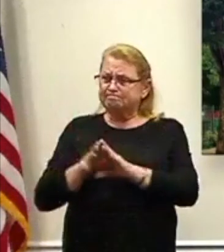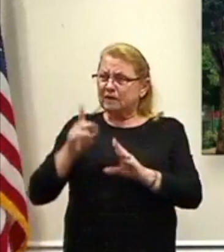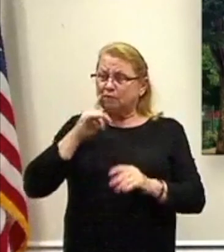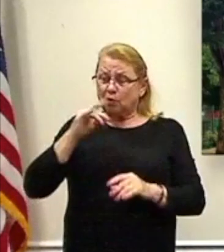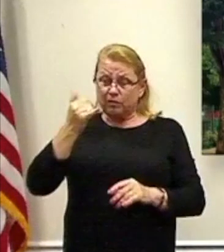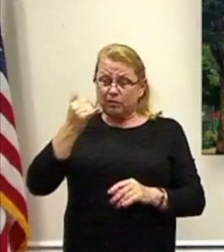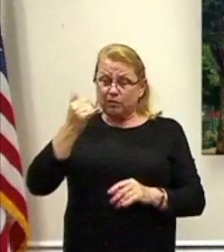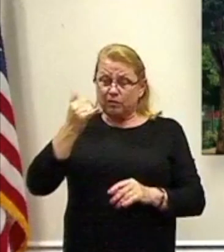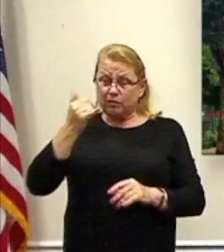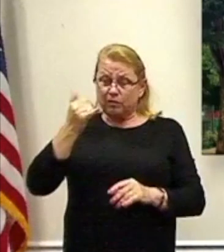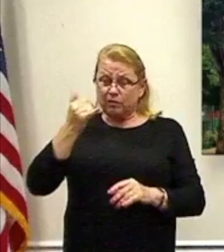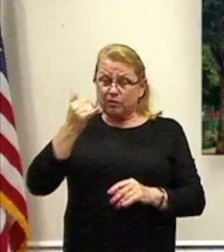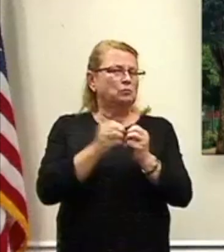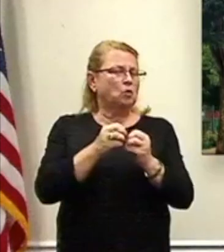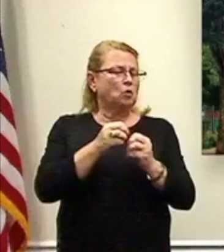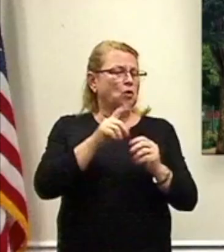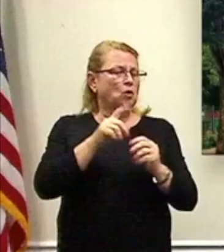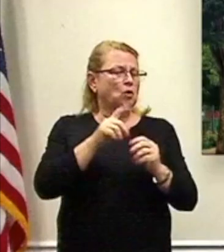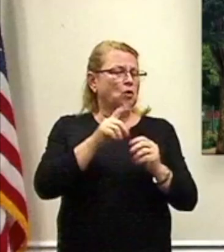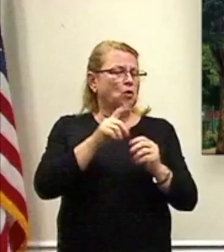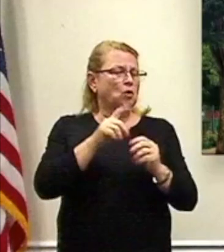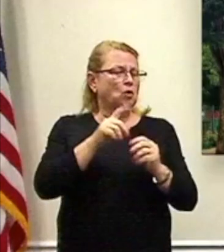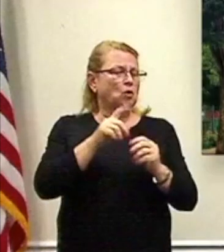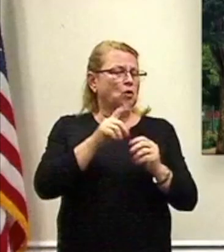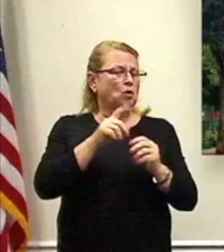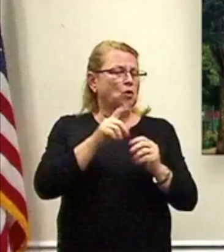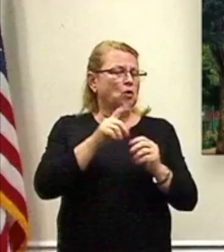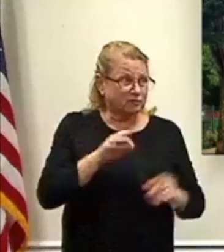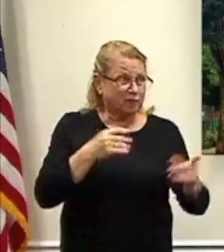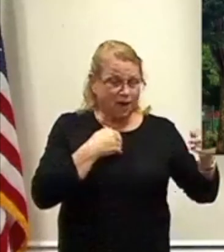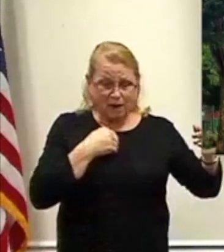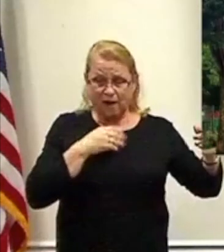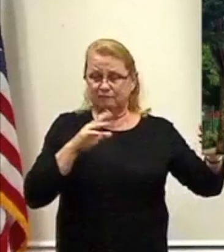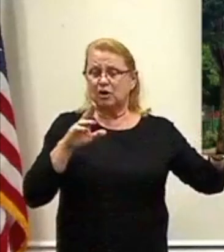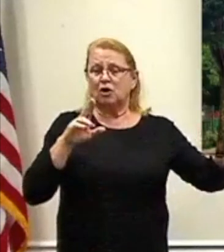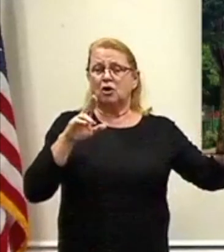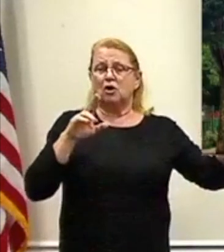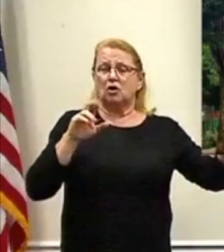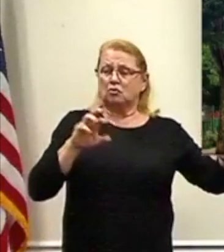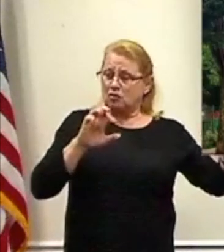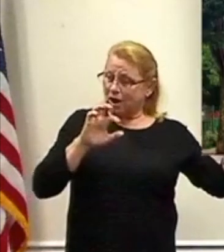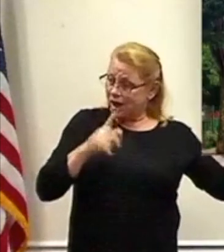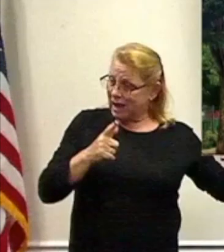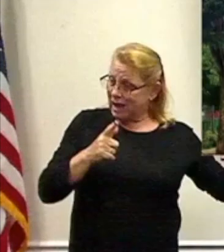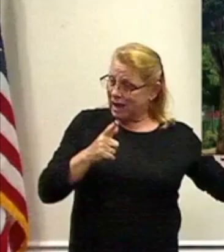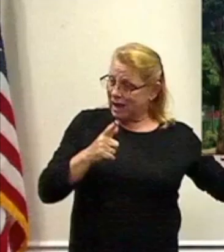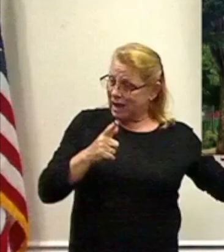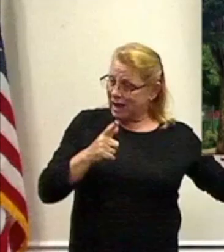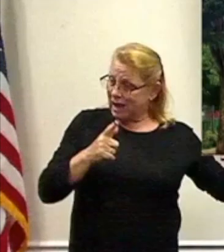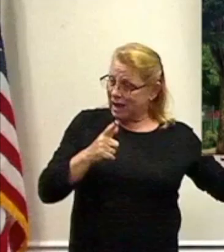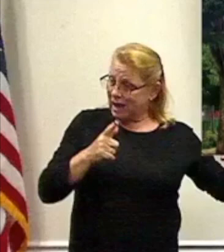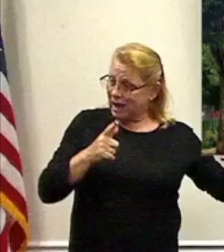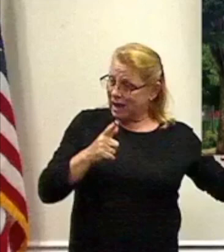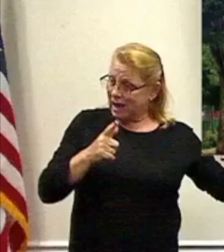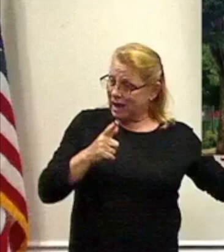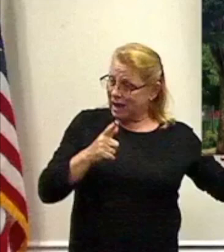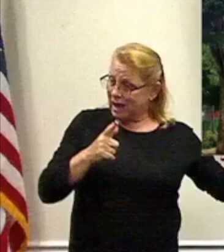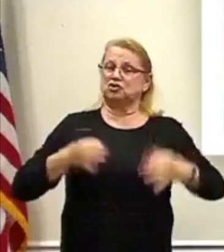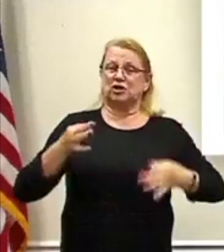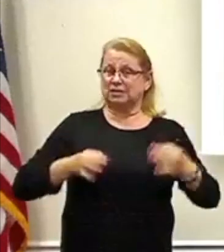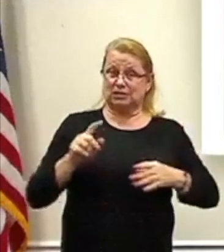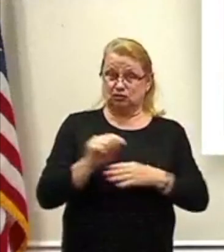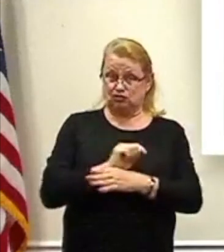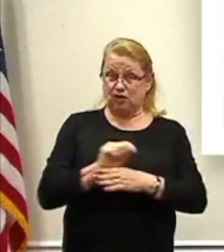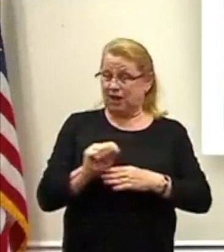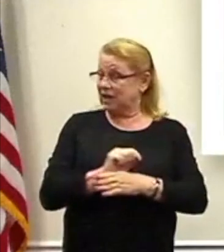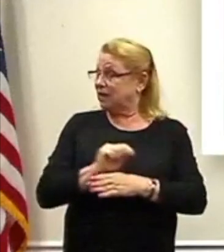couple more questions on Facebook if there are any. Craig had asked about procedural justice training. It speaks to the process. This